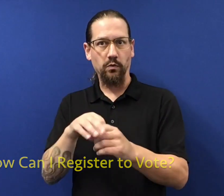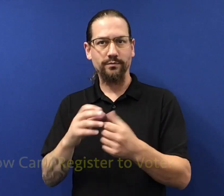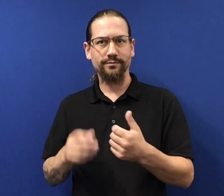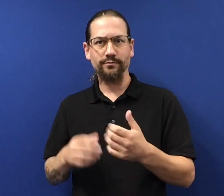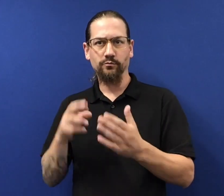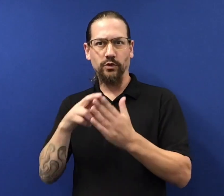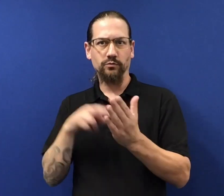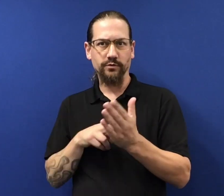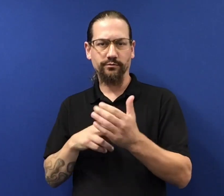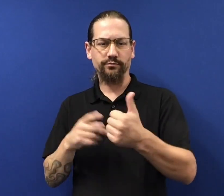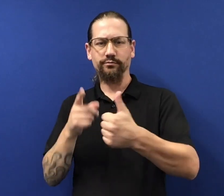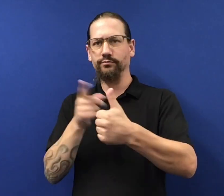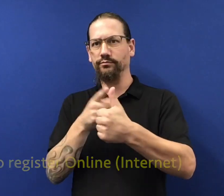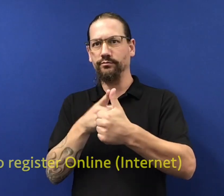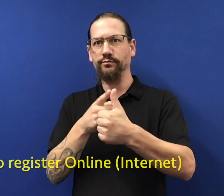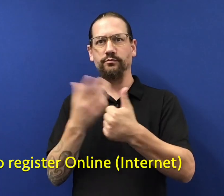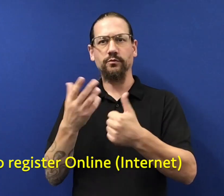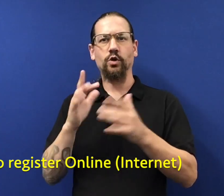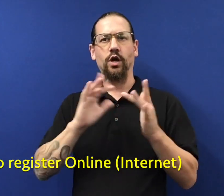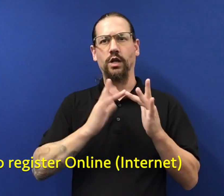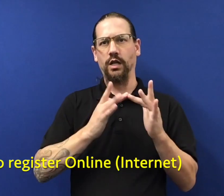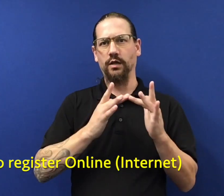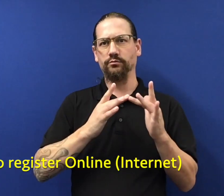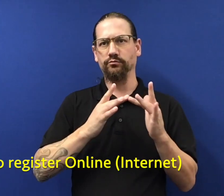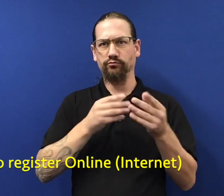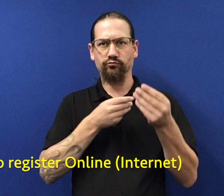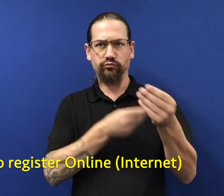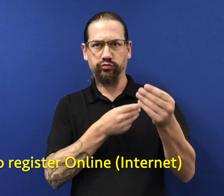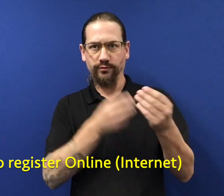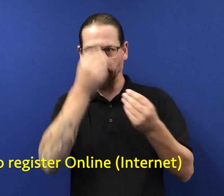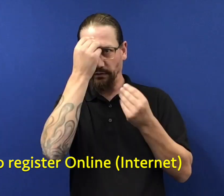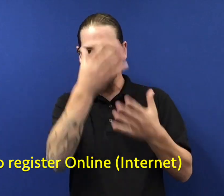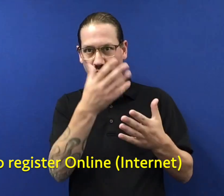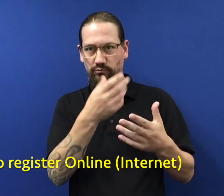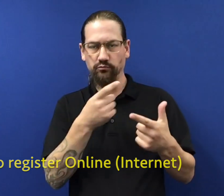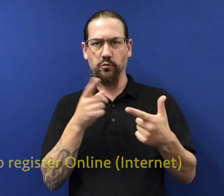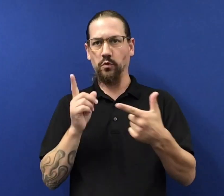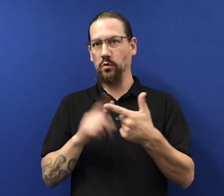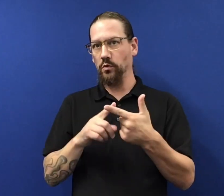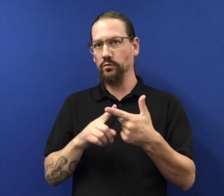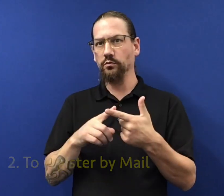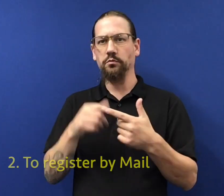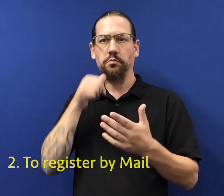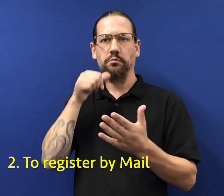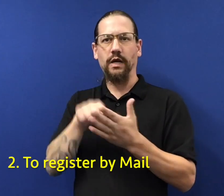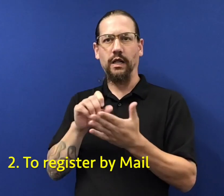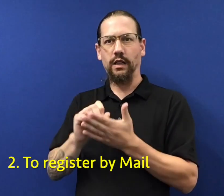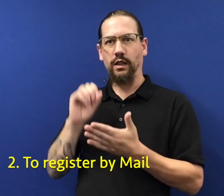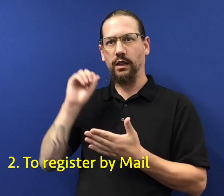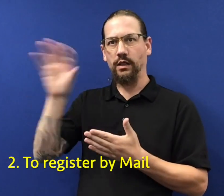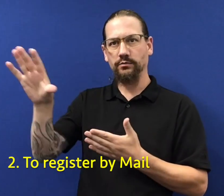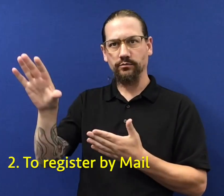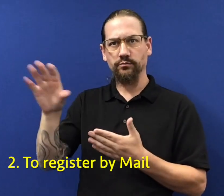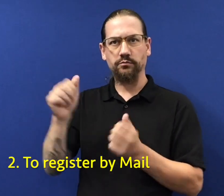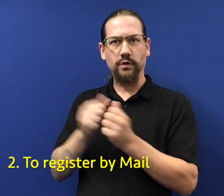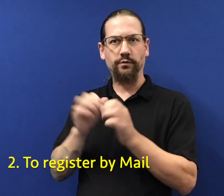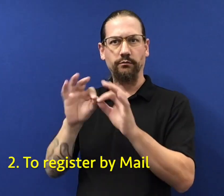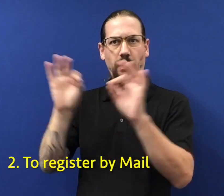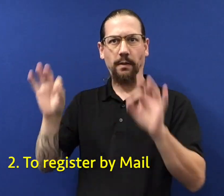can register to vote. The first one is to do it online, where you can put in your information, or you can mail in